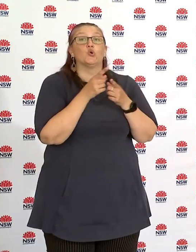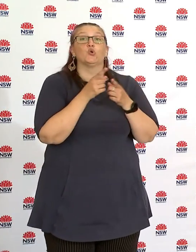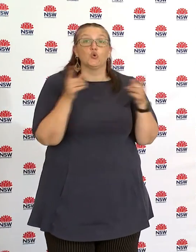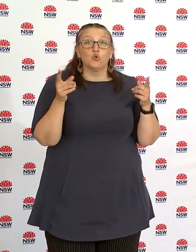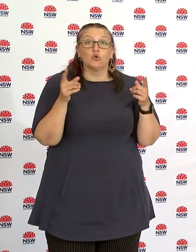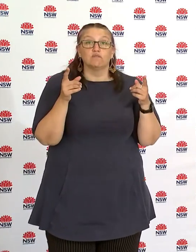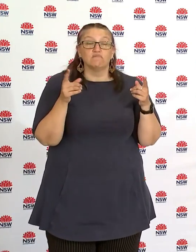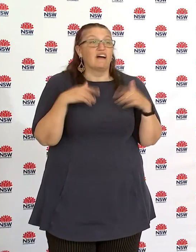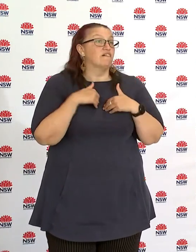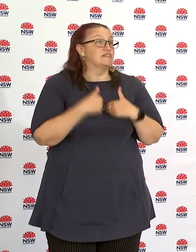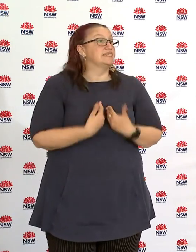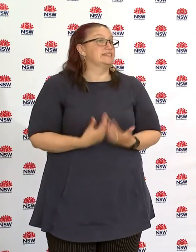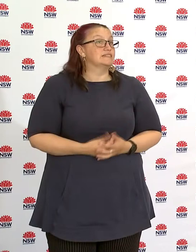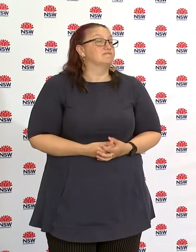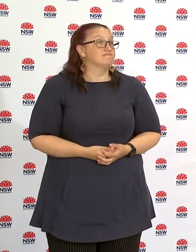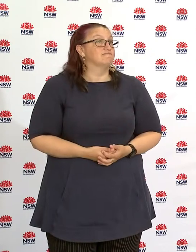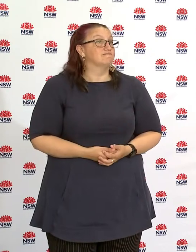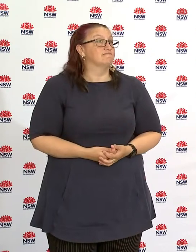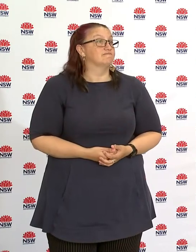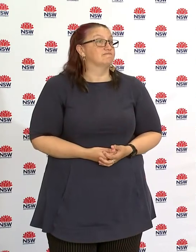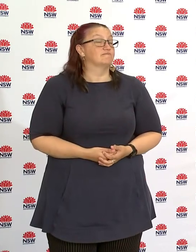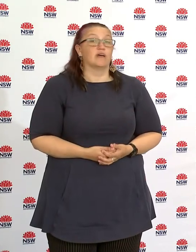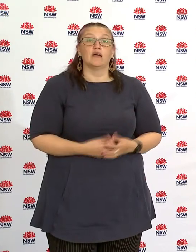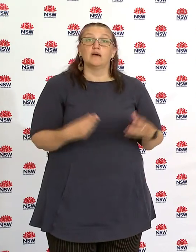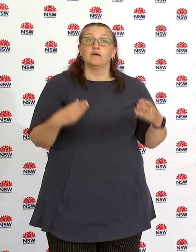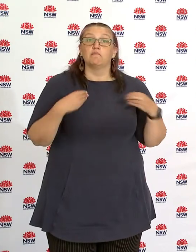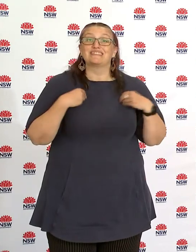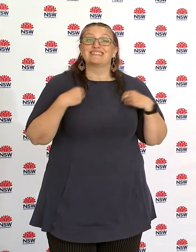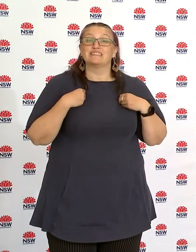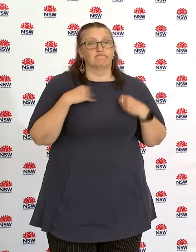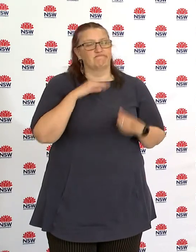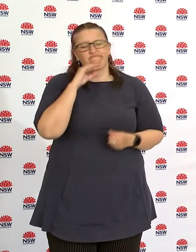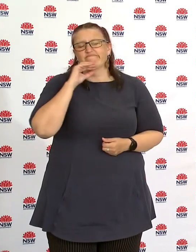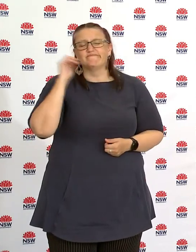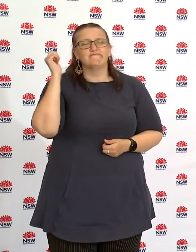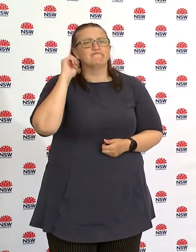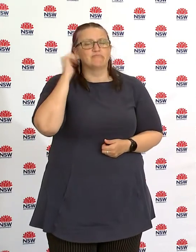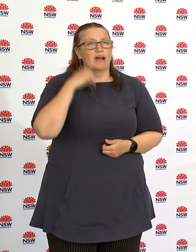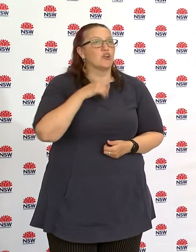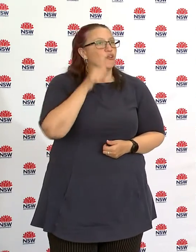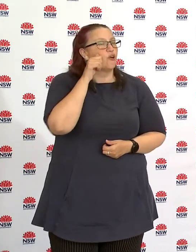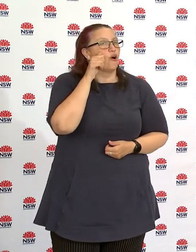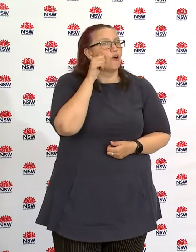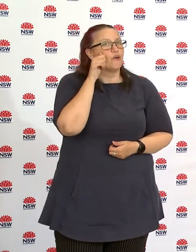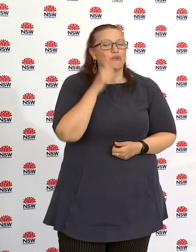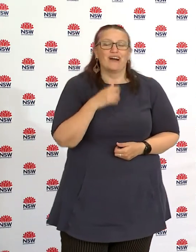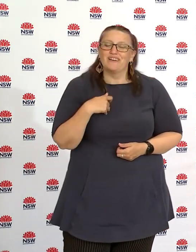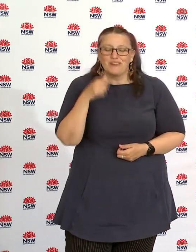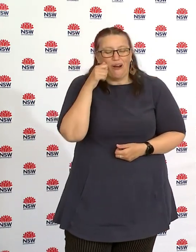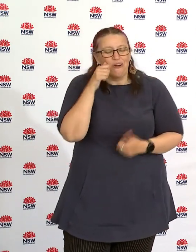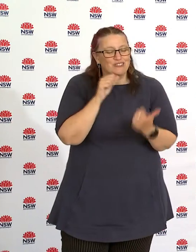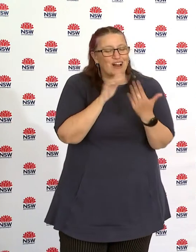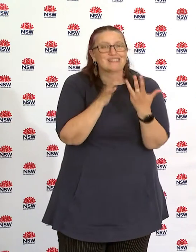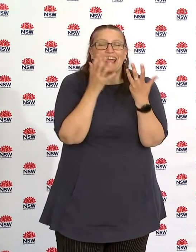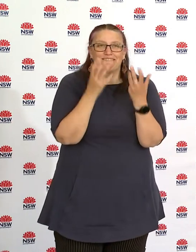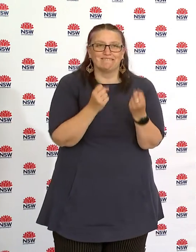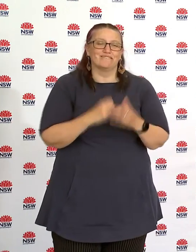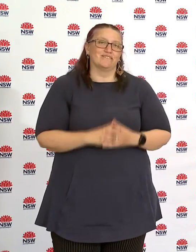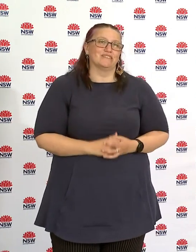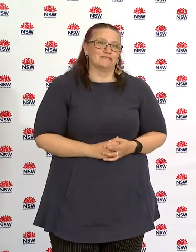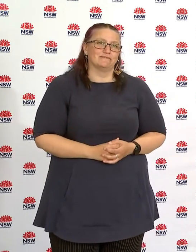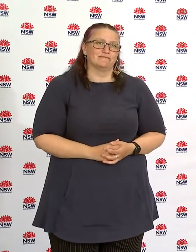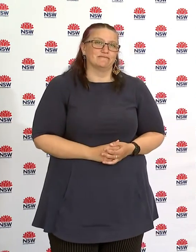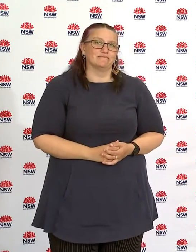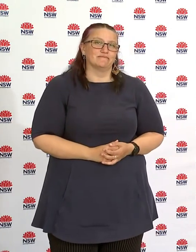fatigued. I think all of us would have liked to be in a different place at this time. So I think there's some of the challenges that we're dealing with.